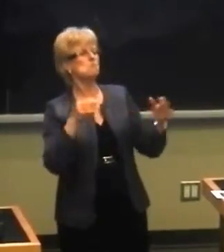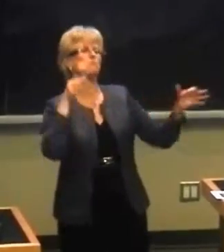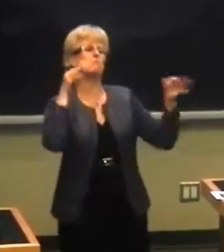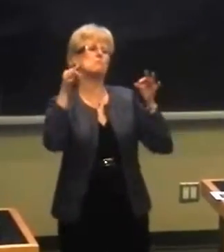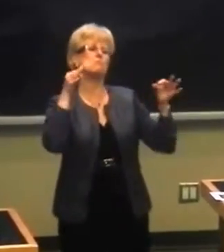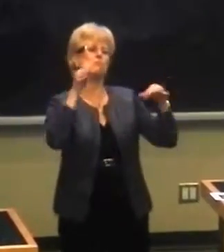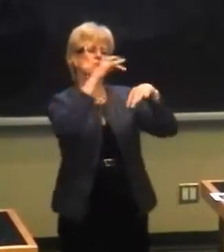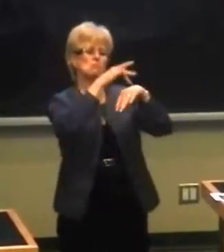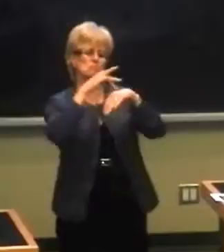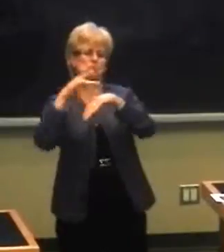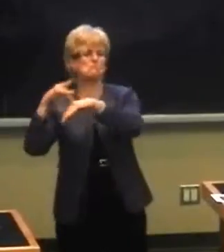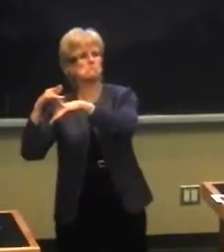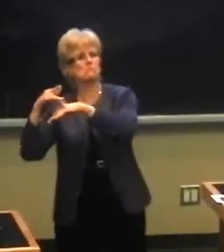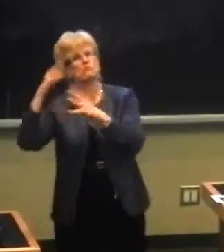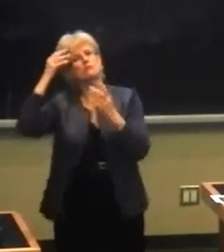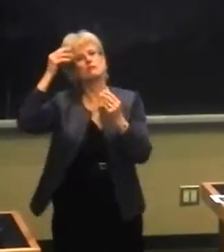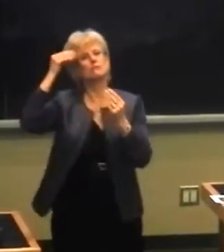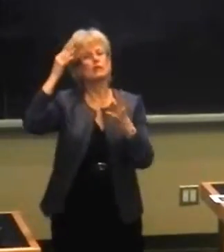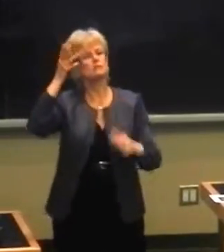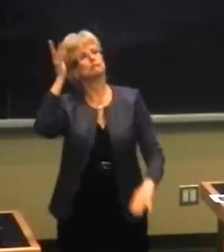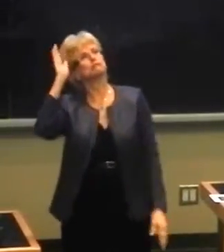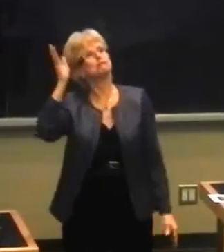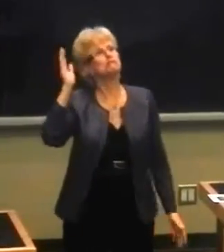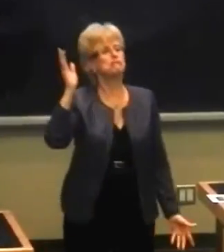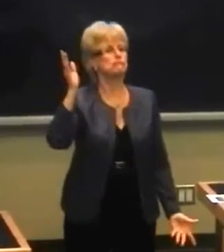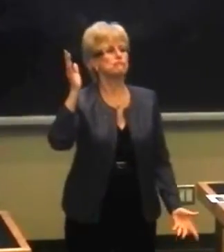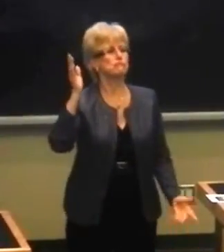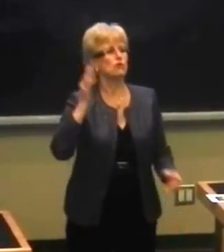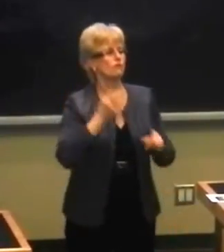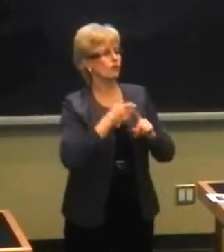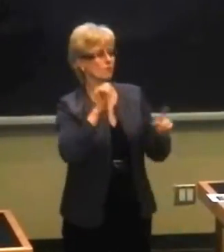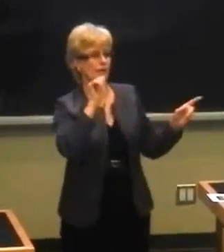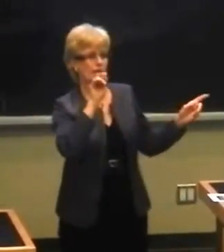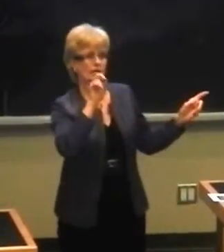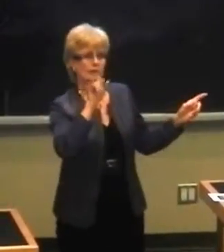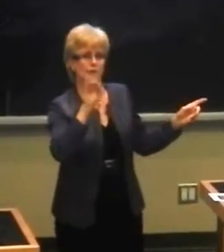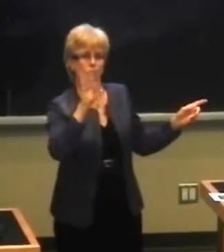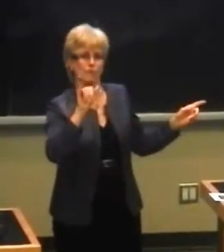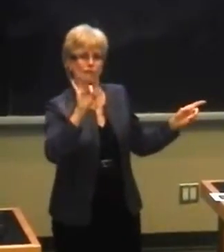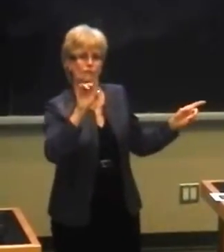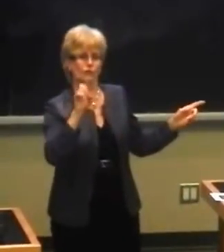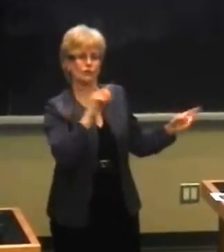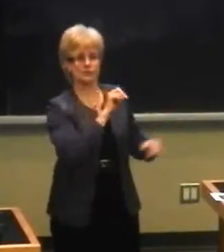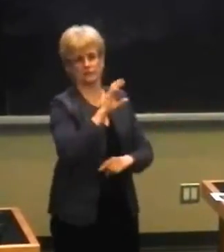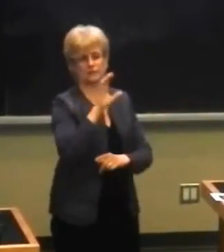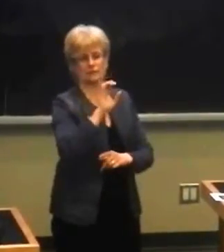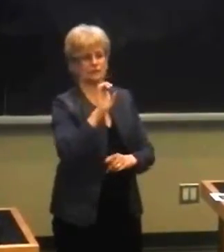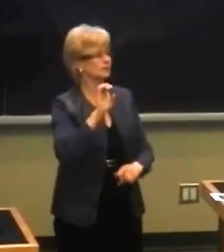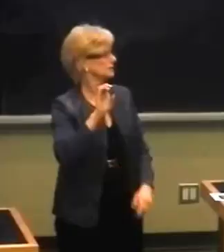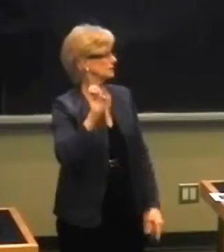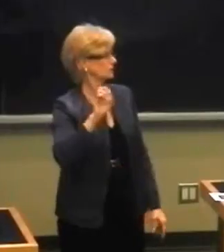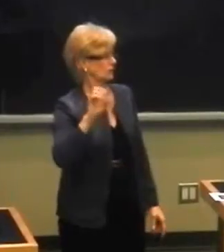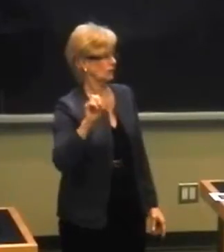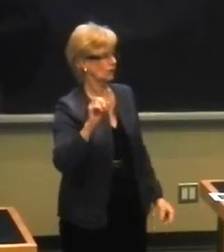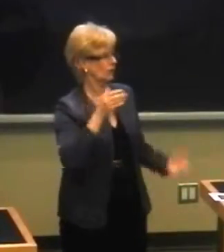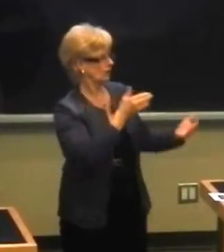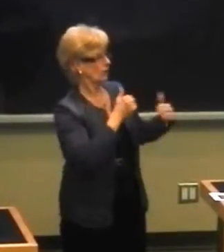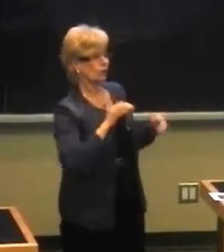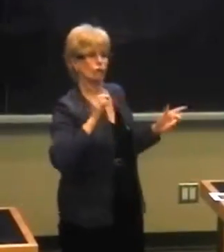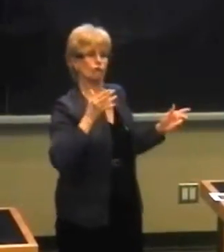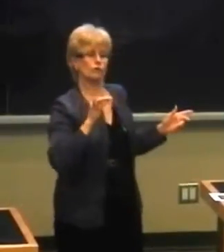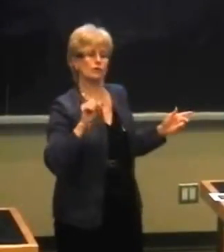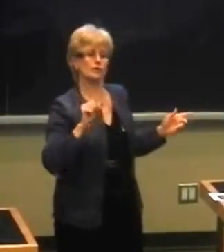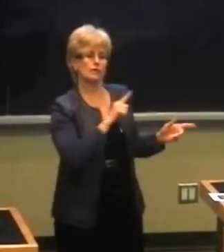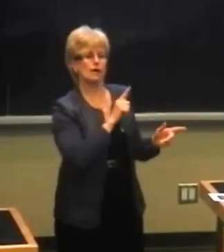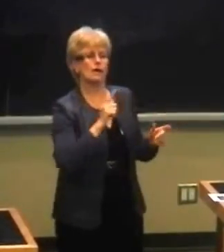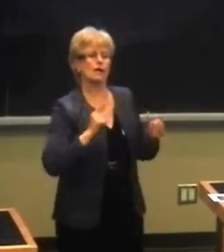of information, a little bit of presentation from Andy Byford, the Chief Executive Officer of the TTC, and Chris Uppol, the